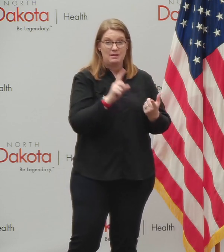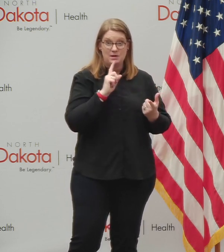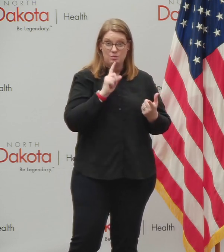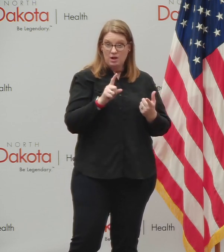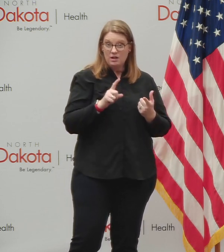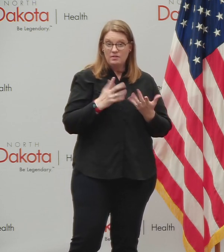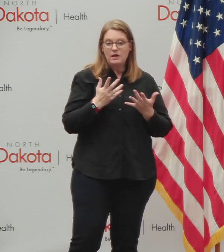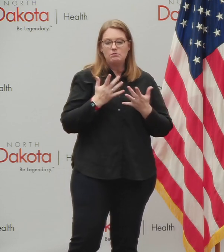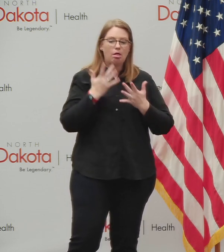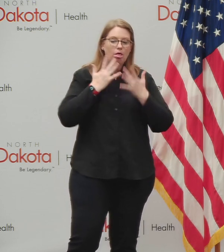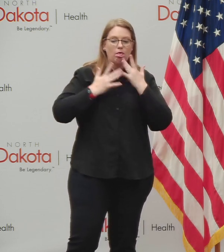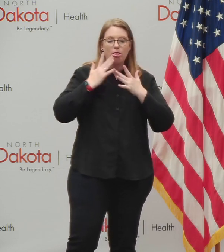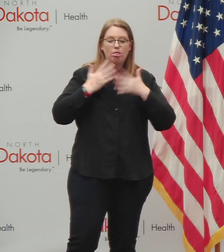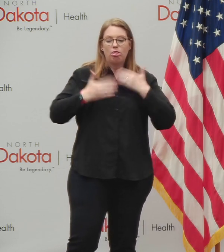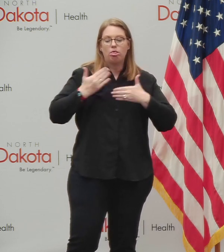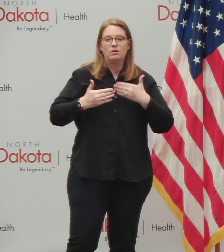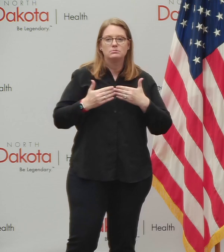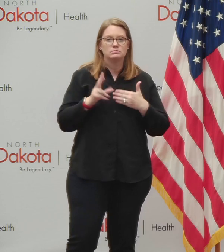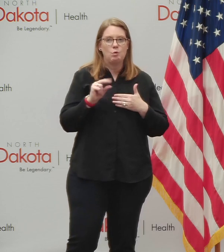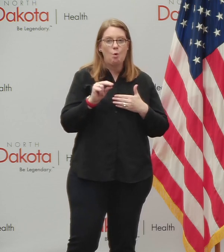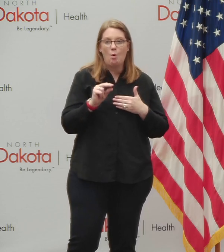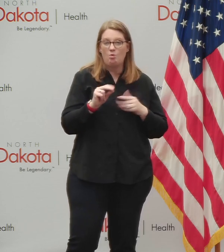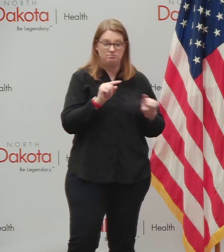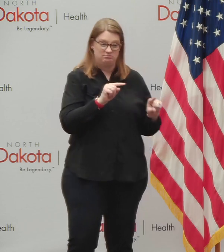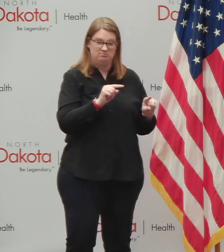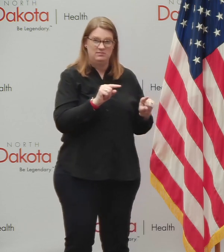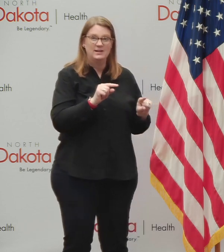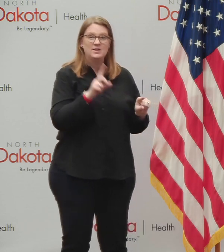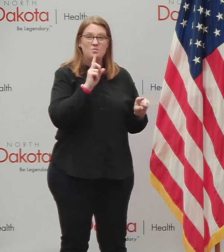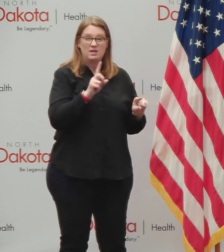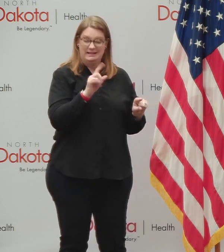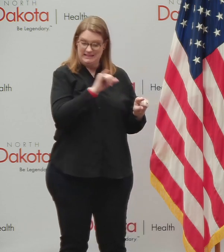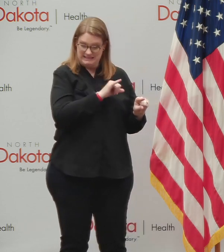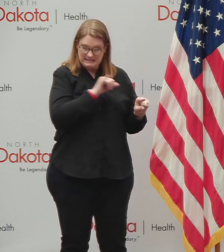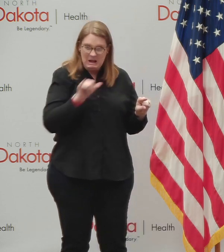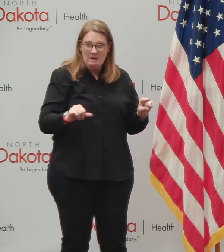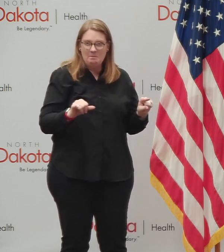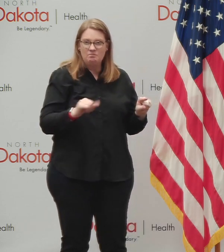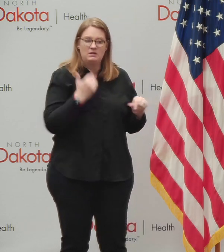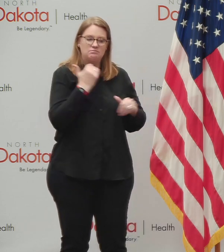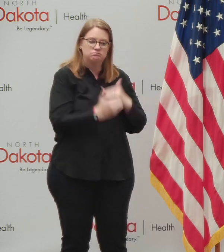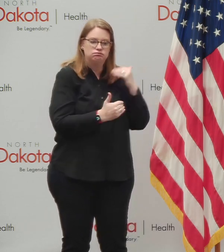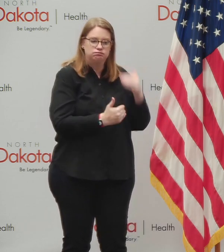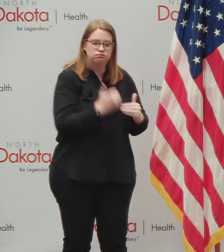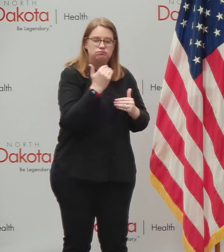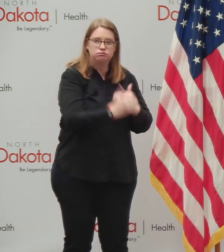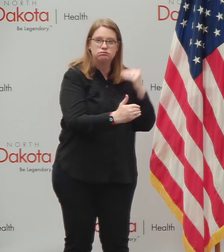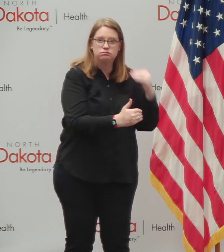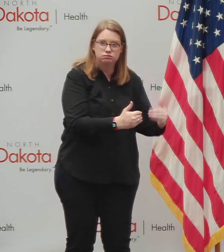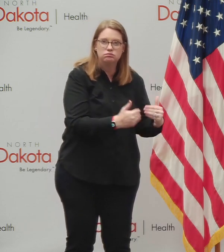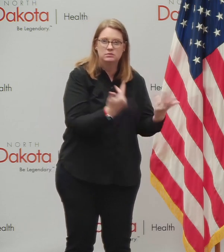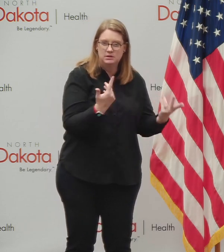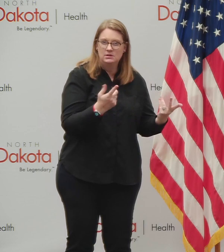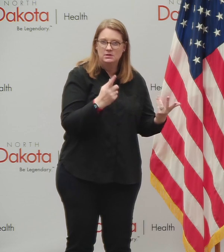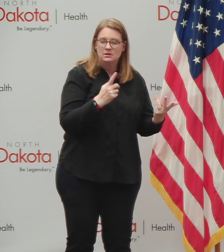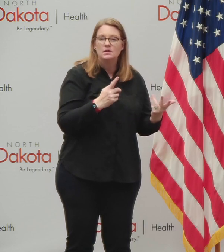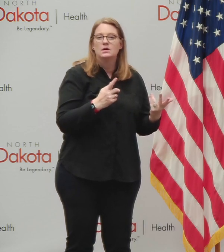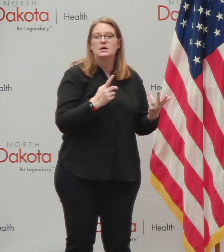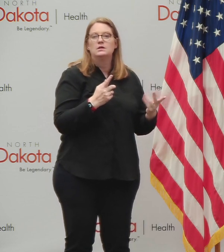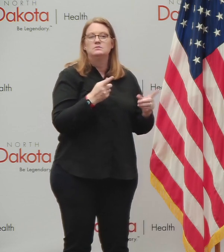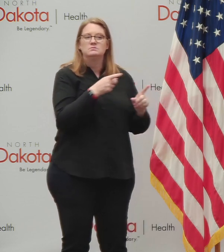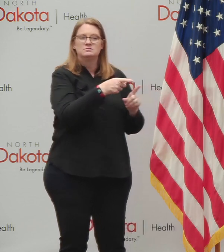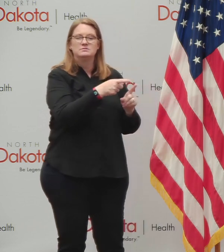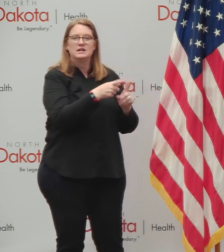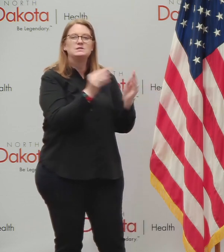have been taken. They walk through all the same steps that they're doing from a clinical standpoint, uh, and actually making it, uh, more,